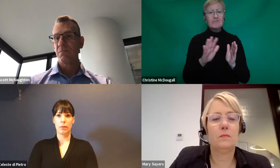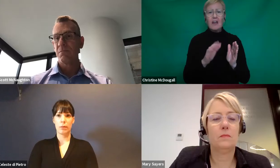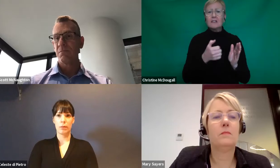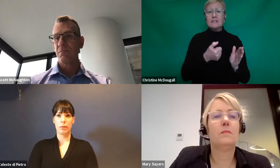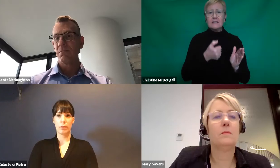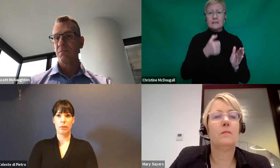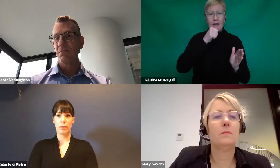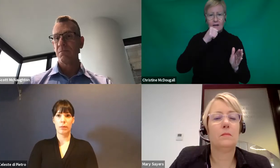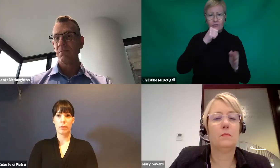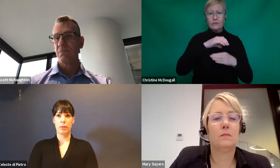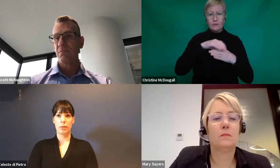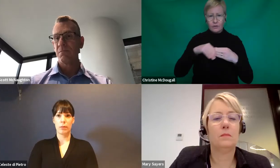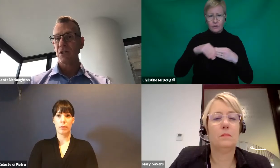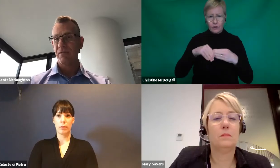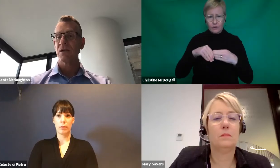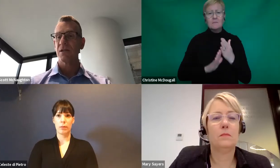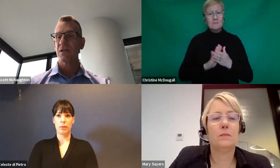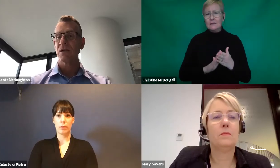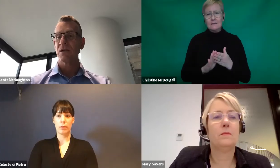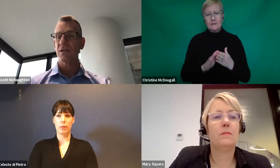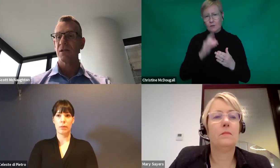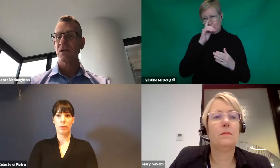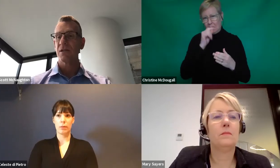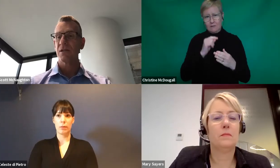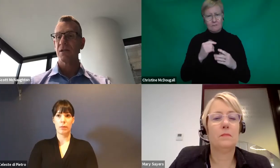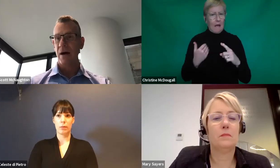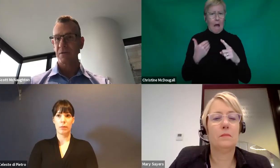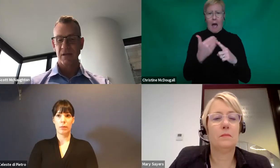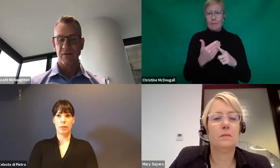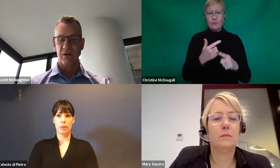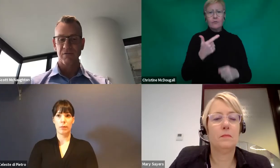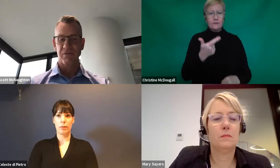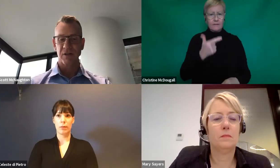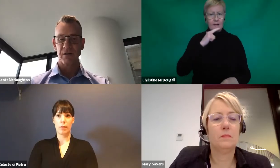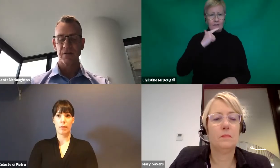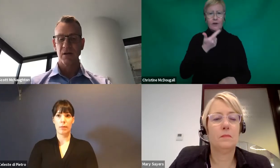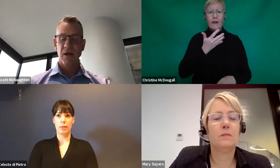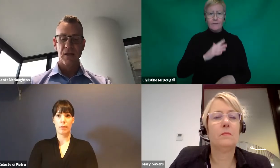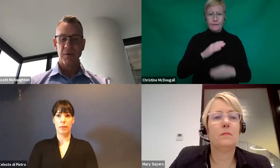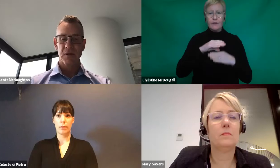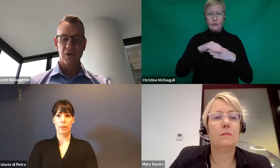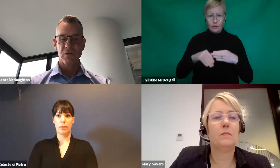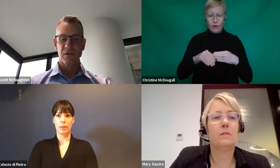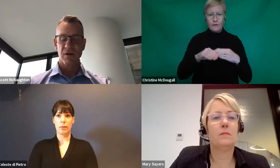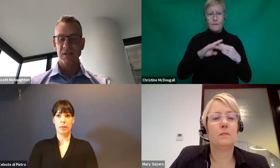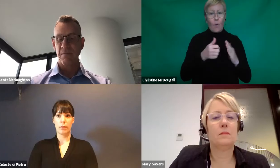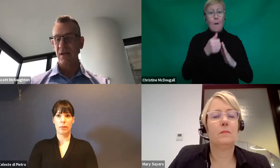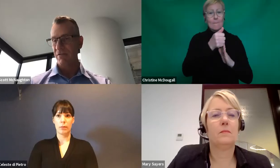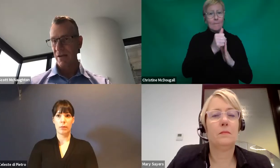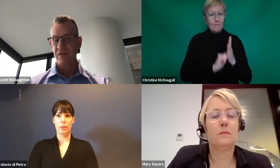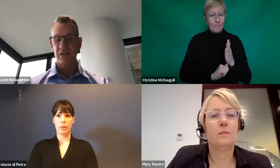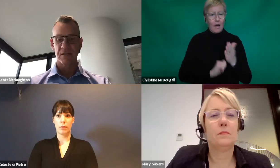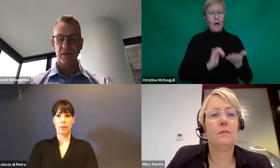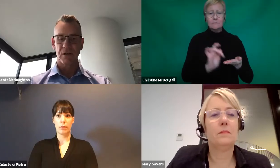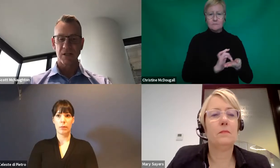So you'll be able to easily get a device for up to $750. And then people can use the rest of that money for other assisted technology